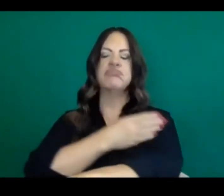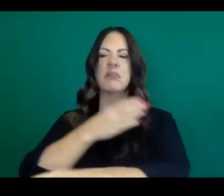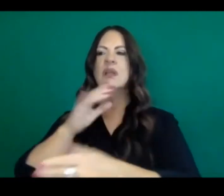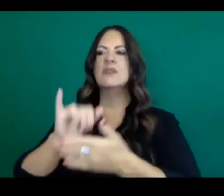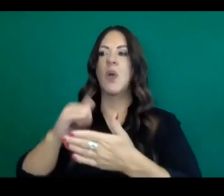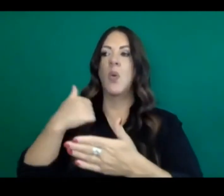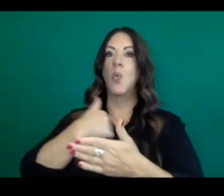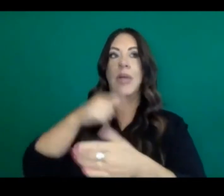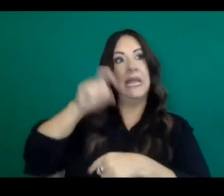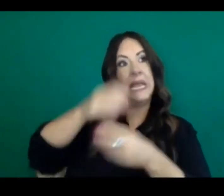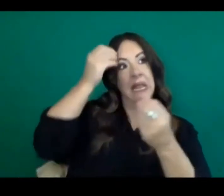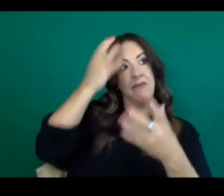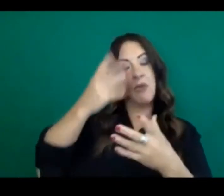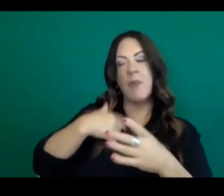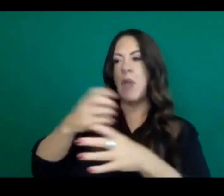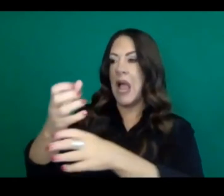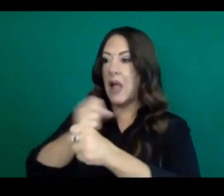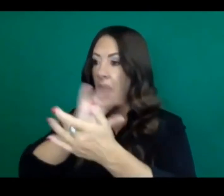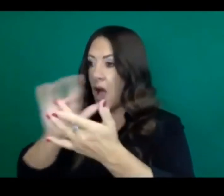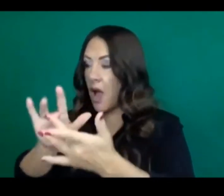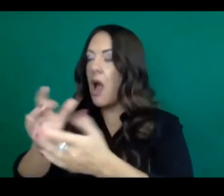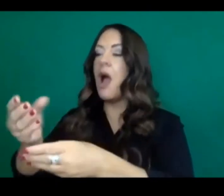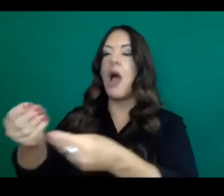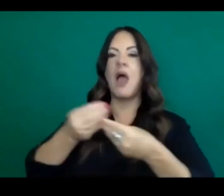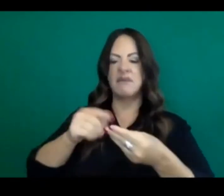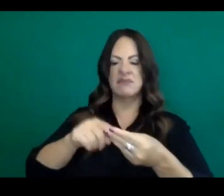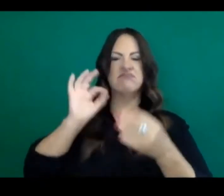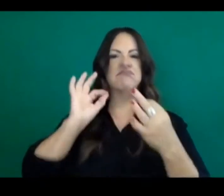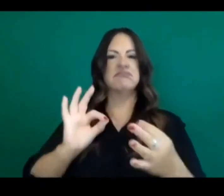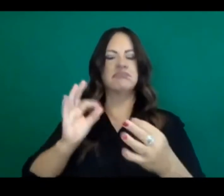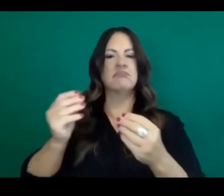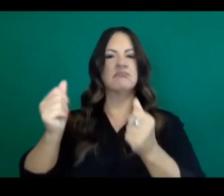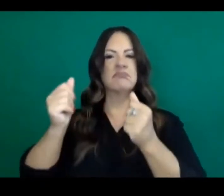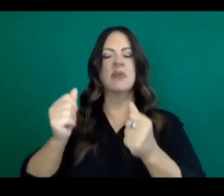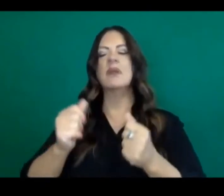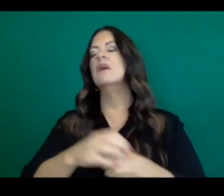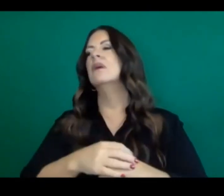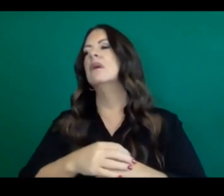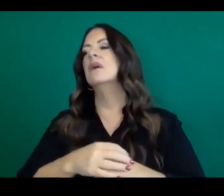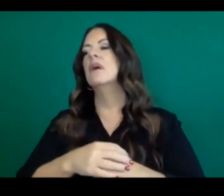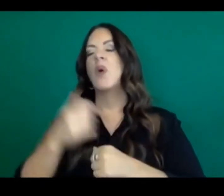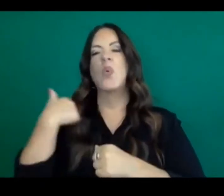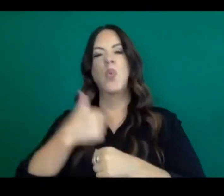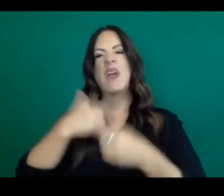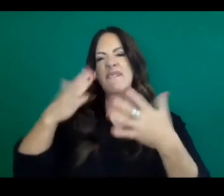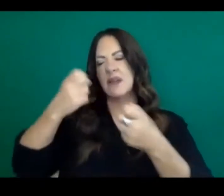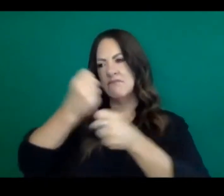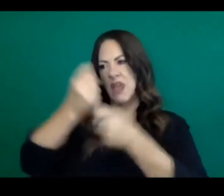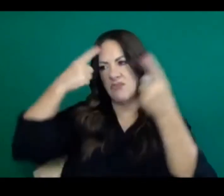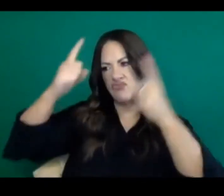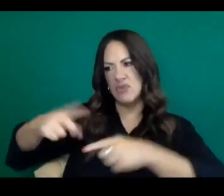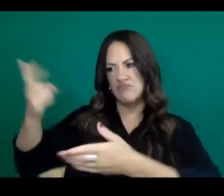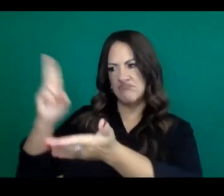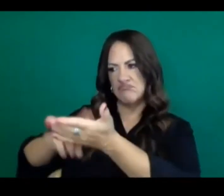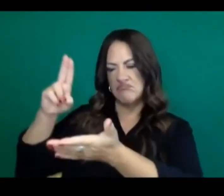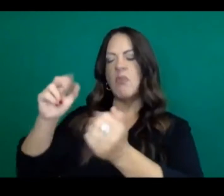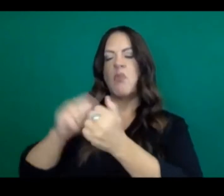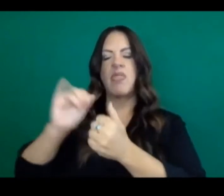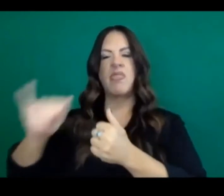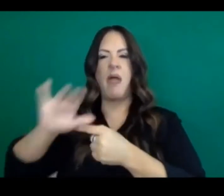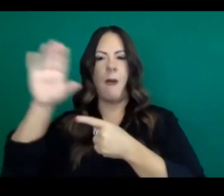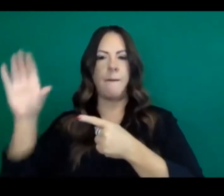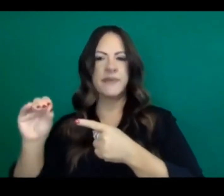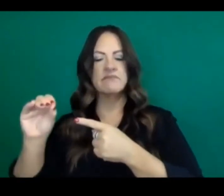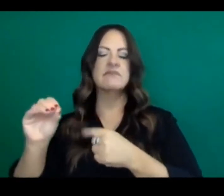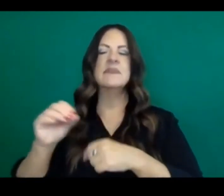we know we need to manage the pandemic moving forward. That contract's executed now. We hope that in the month of October, it's stood